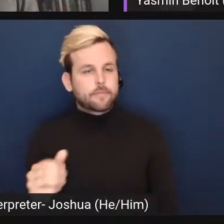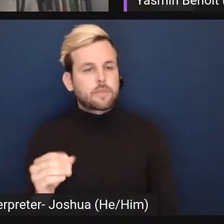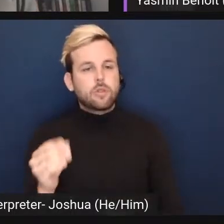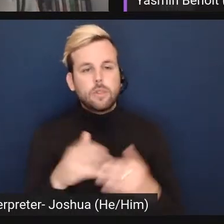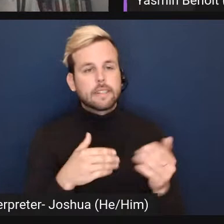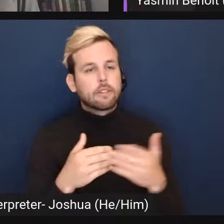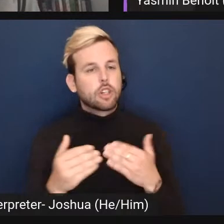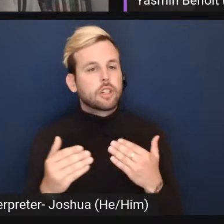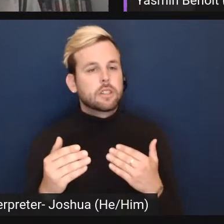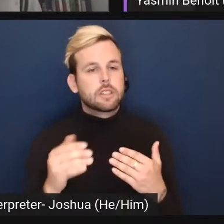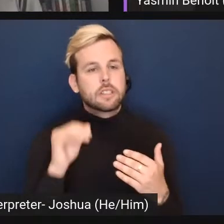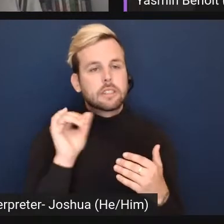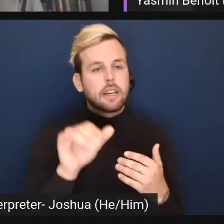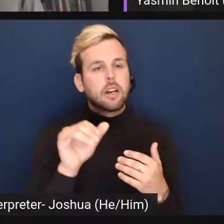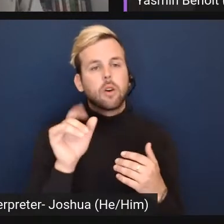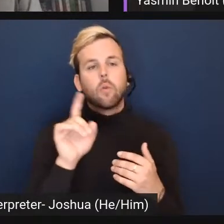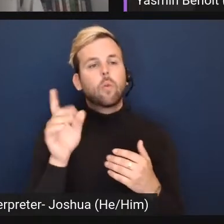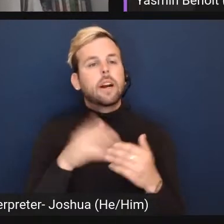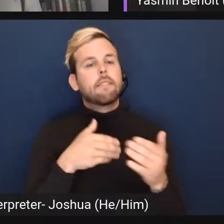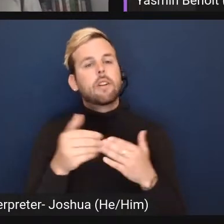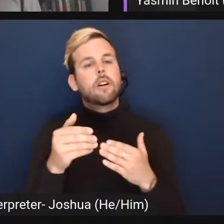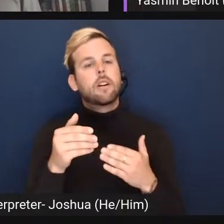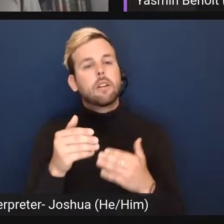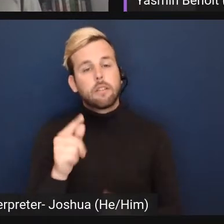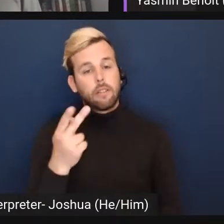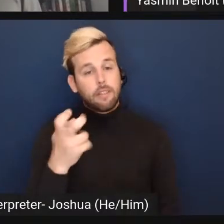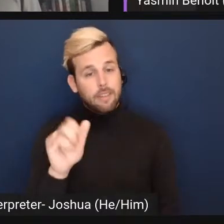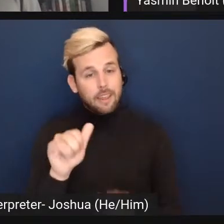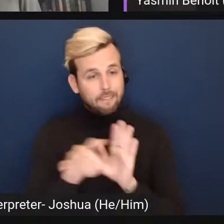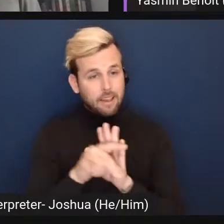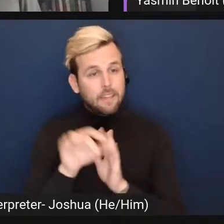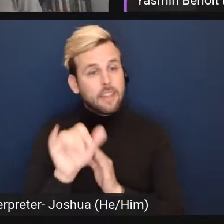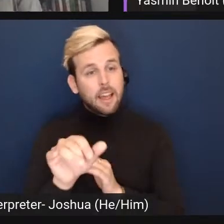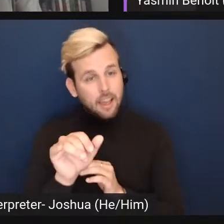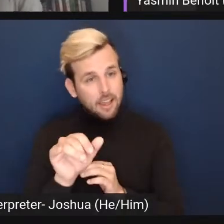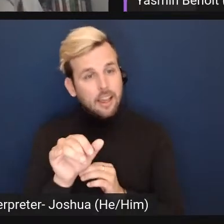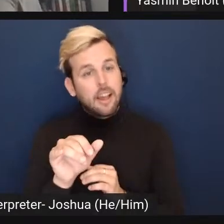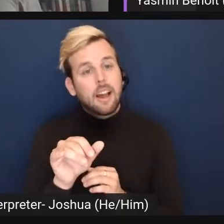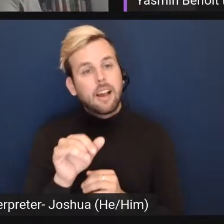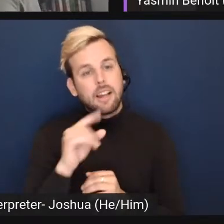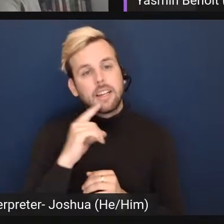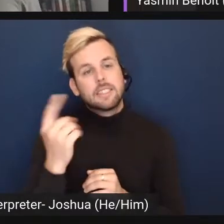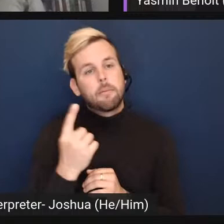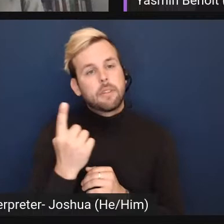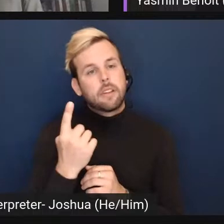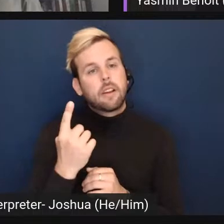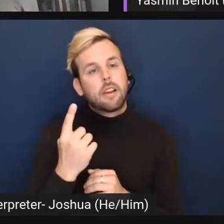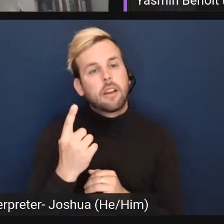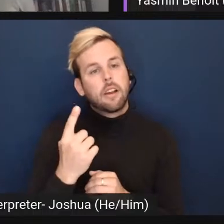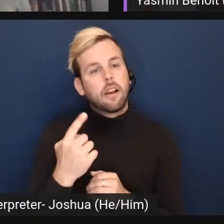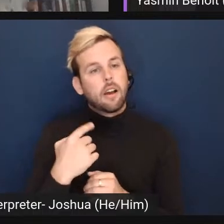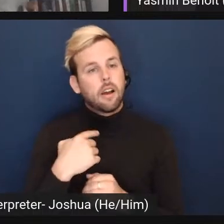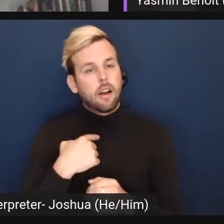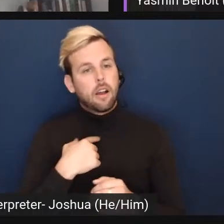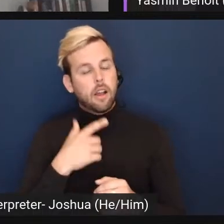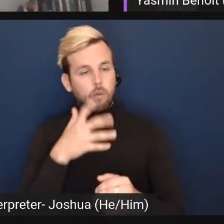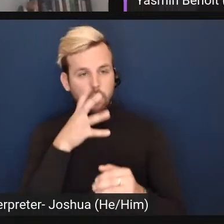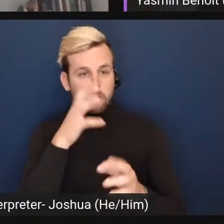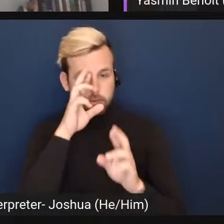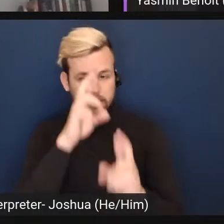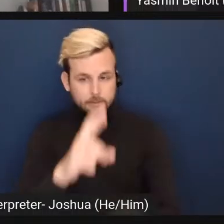that, wherever they find that is something that I'm bound to respect.